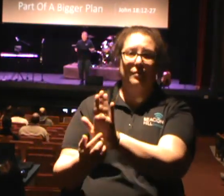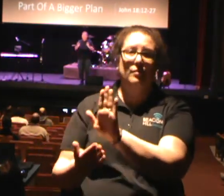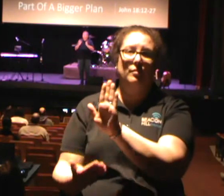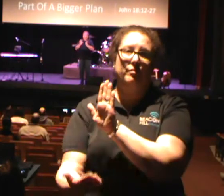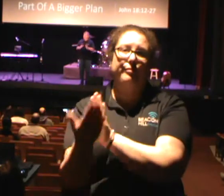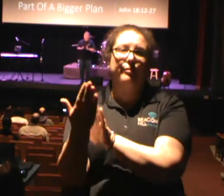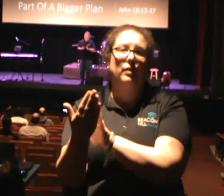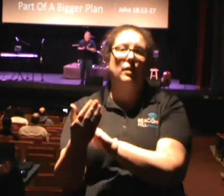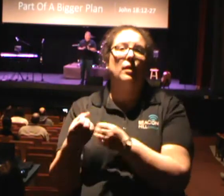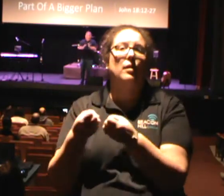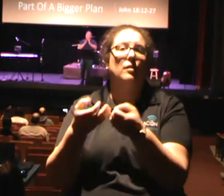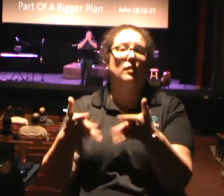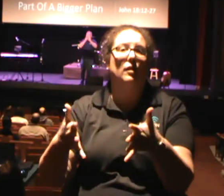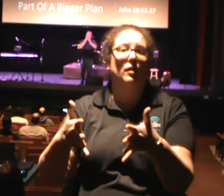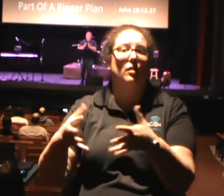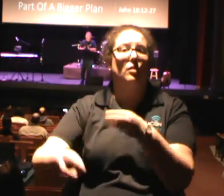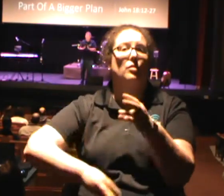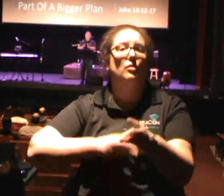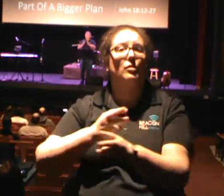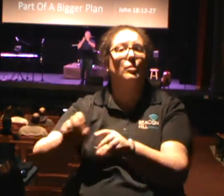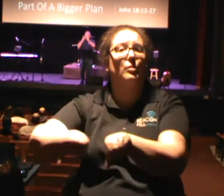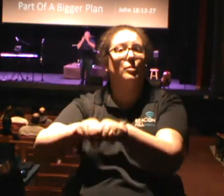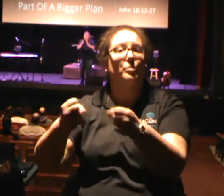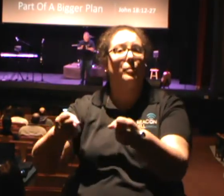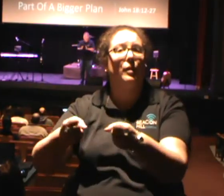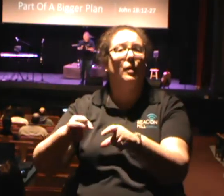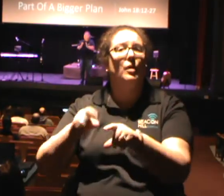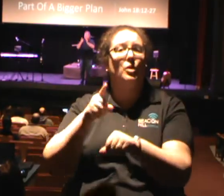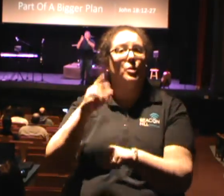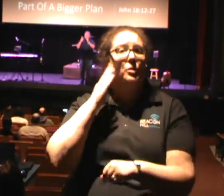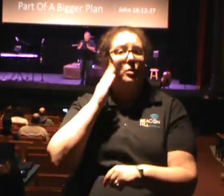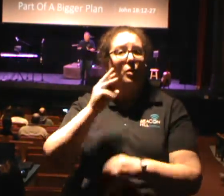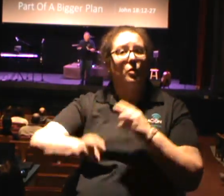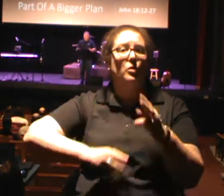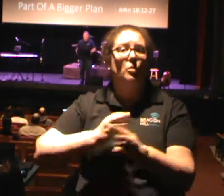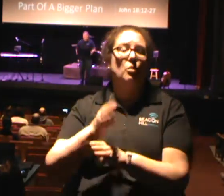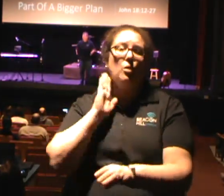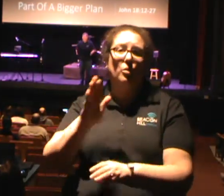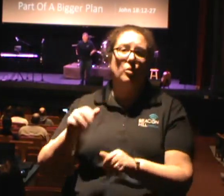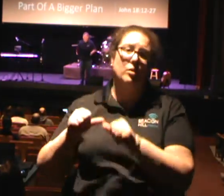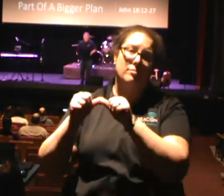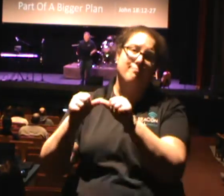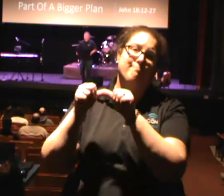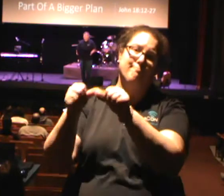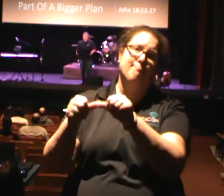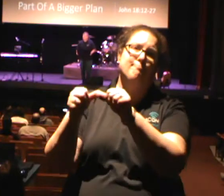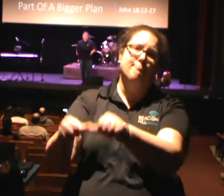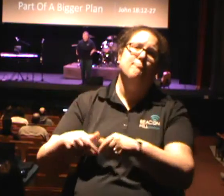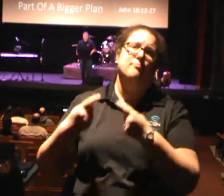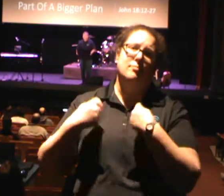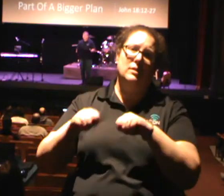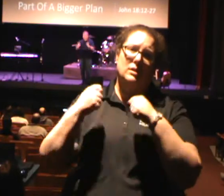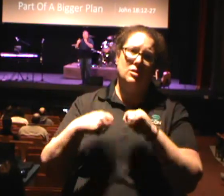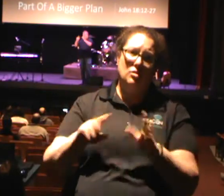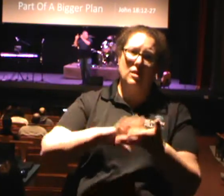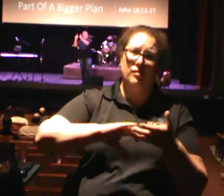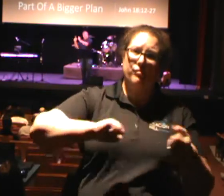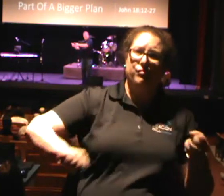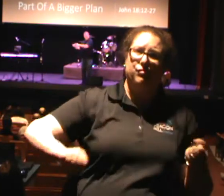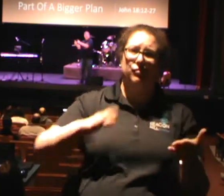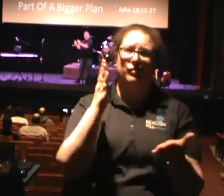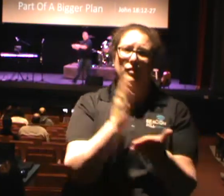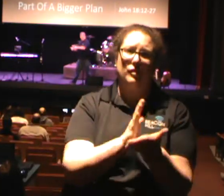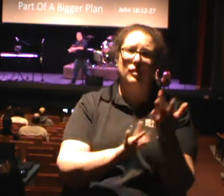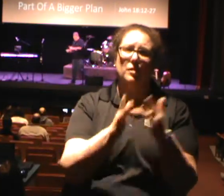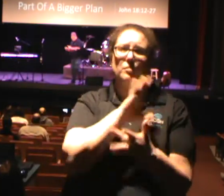Yet you know that the world will continually try to eradicate Jesus Christ. As a matter of fact,